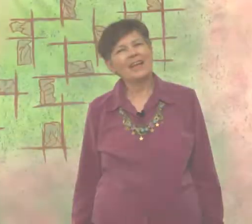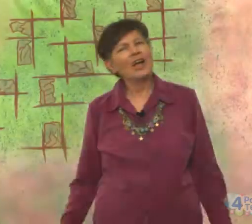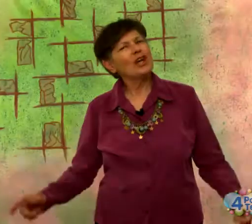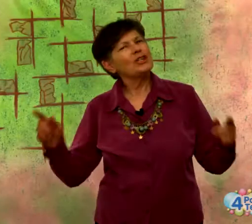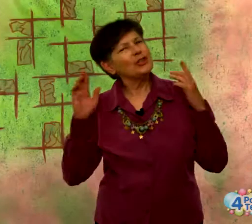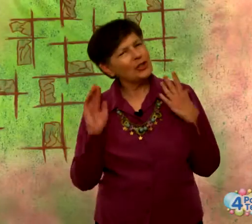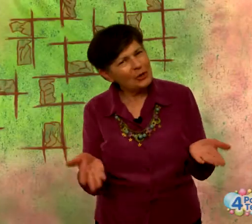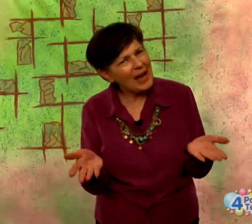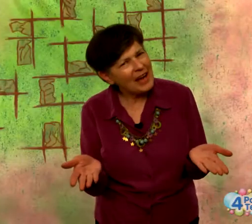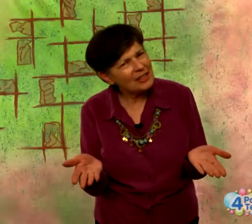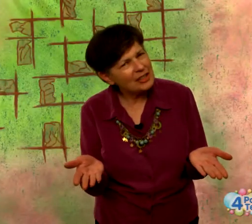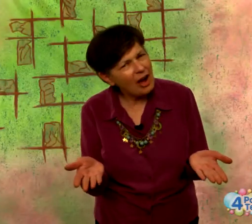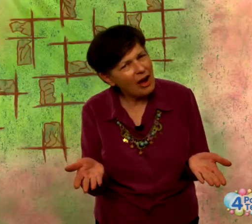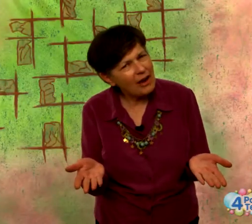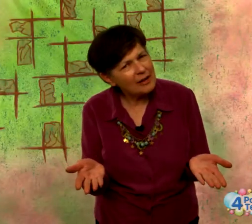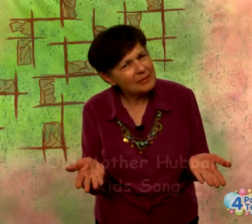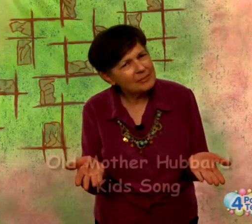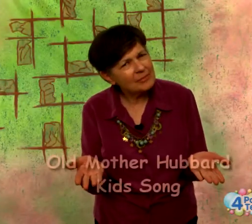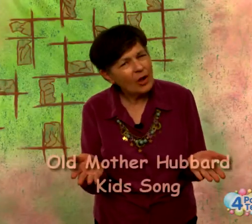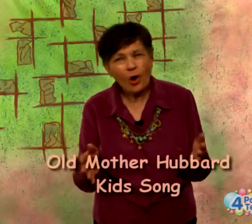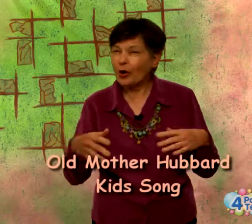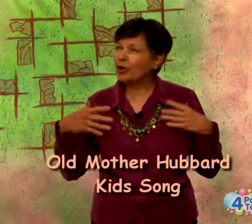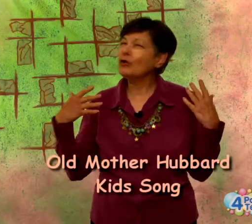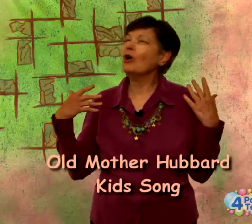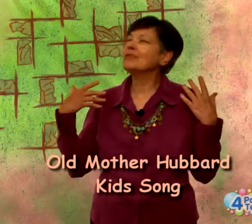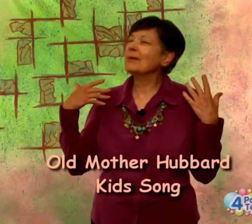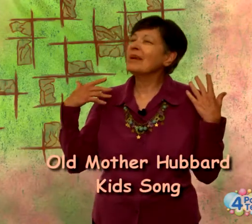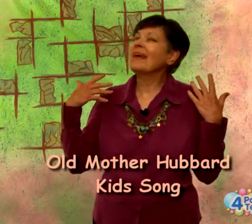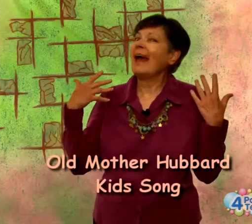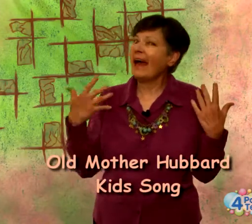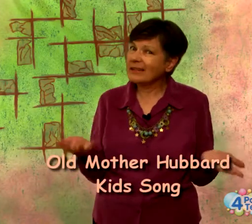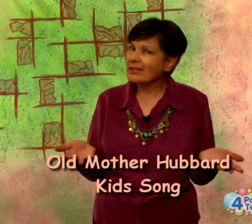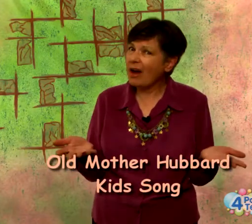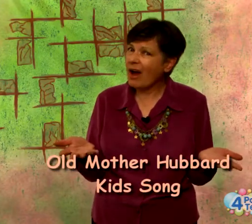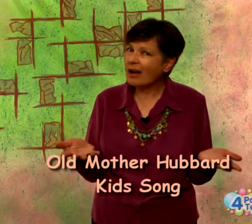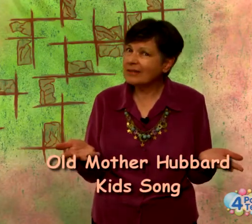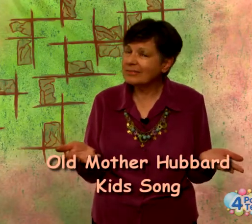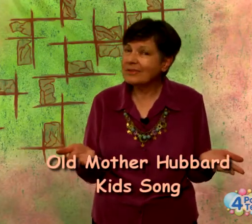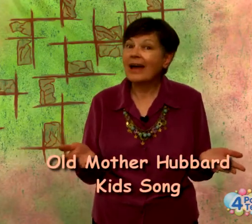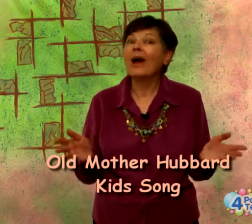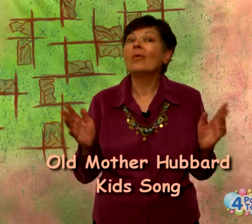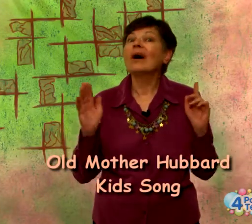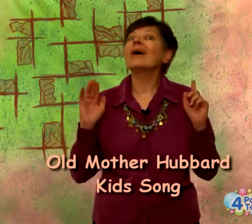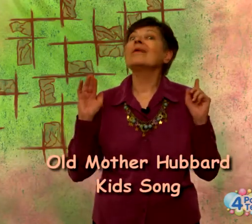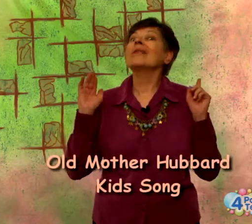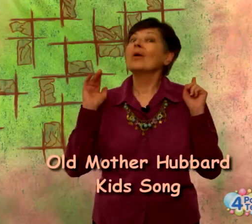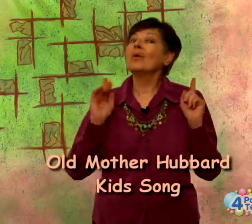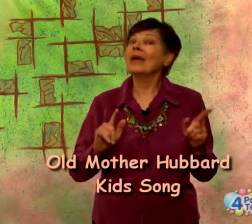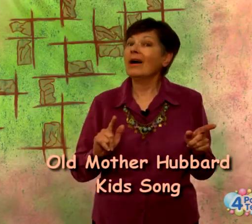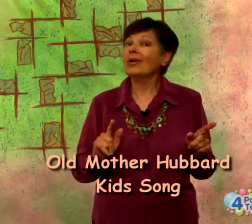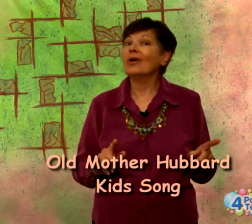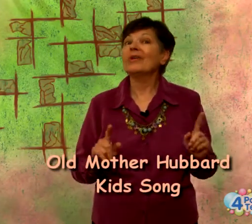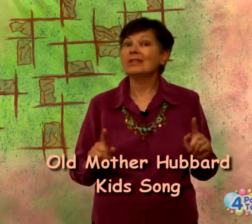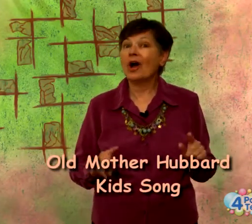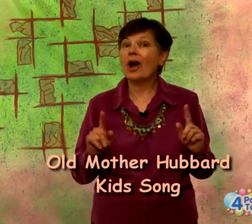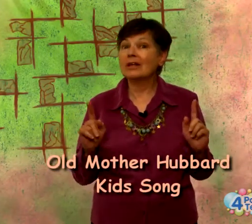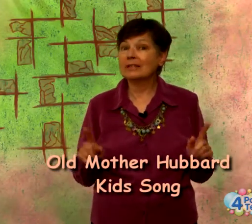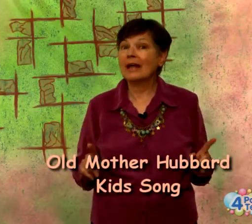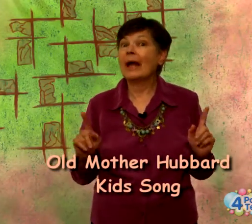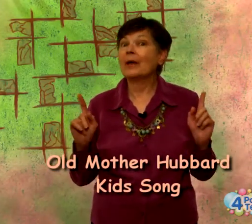Do you have a dog? Or do you know somebody that has a dog? Well, we all know that dogs like